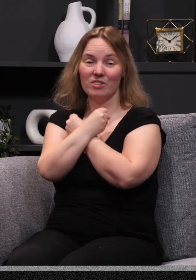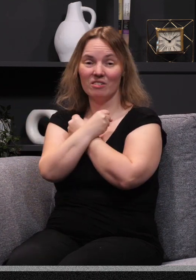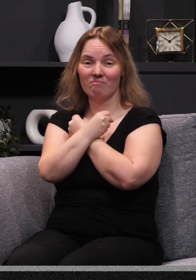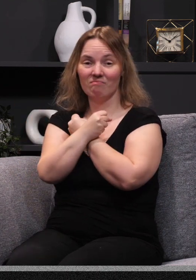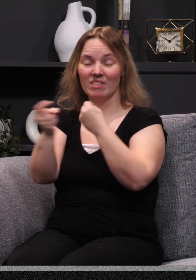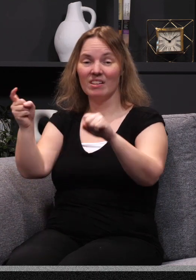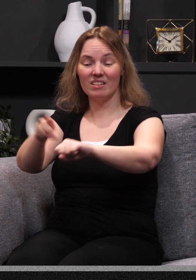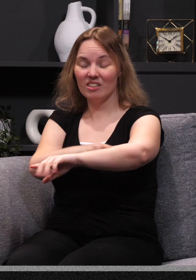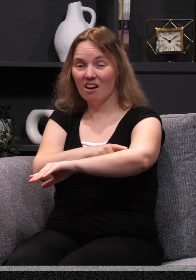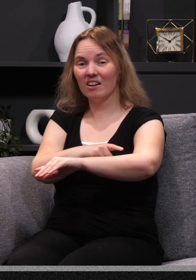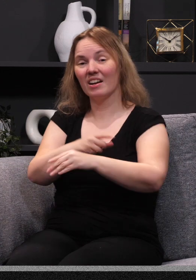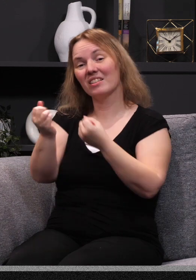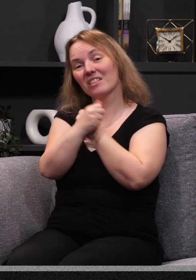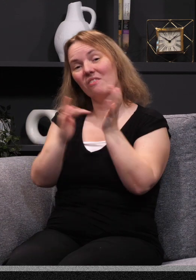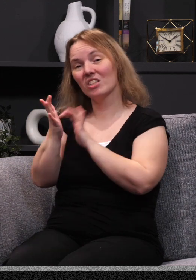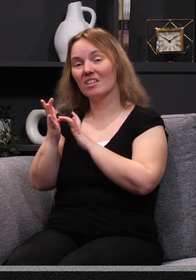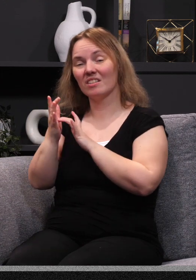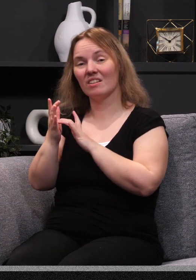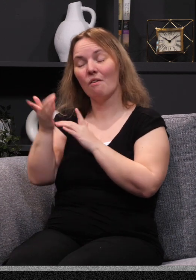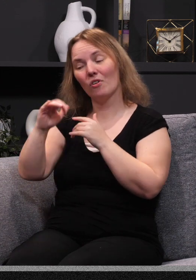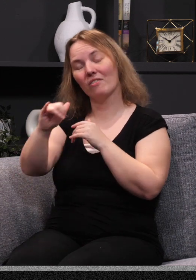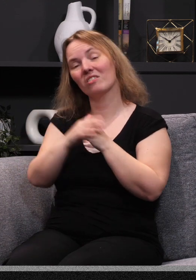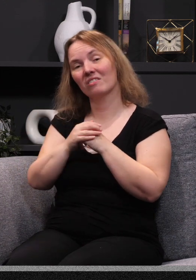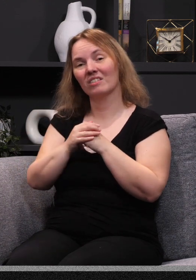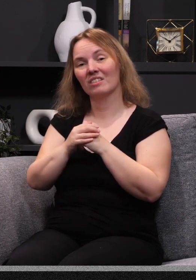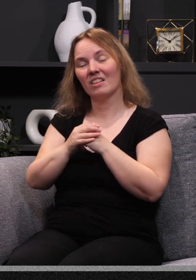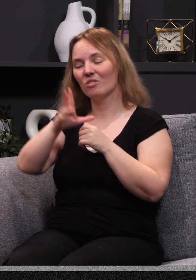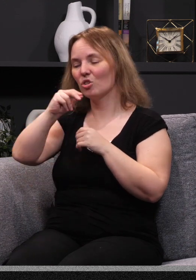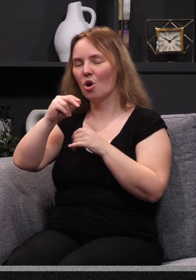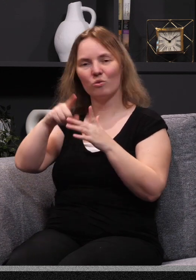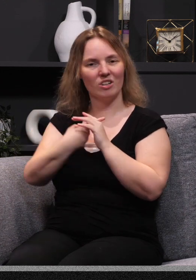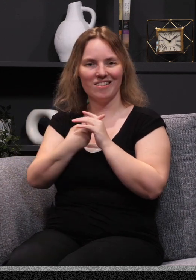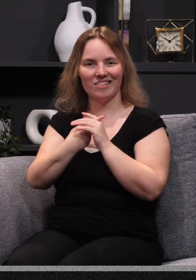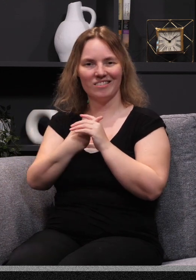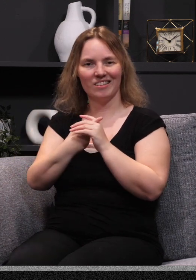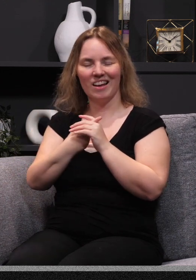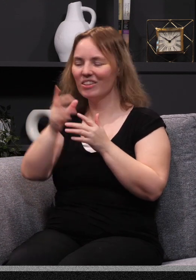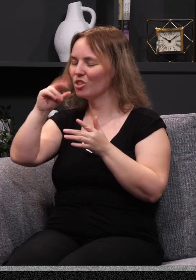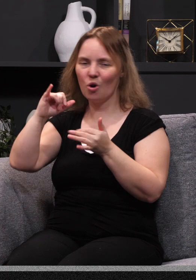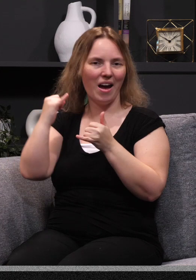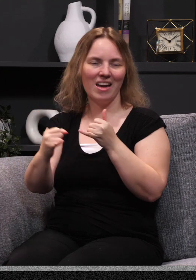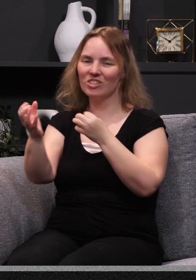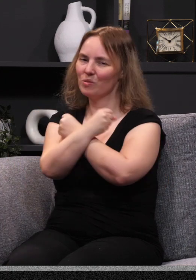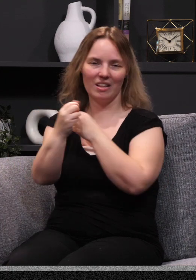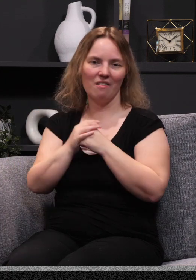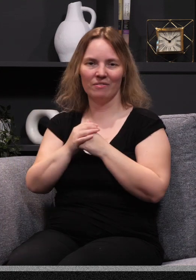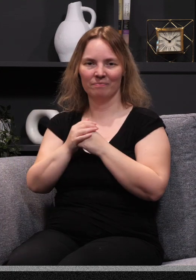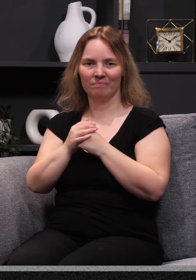says, I have loved you as long as I have loved Jesus. I have loved you forever. There is no beginning to his love, and